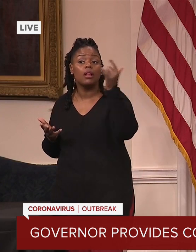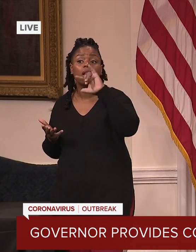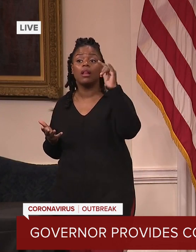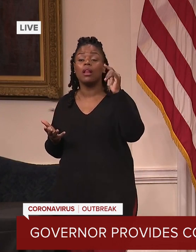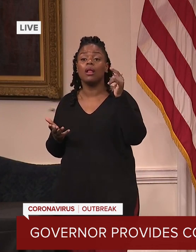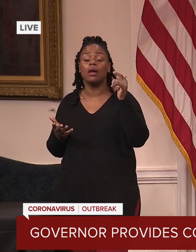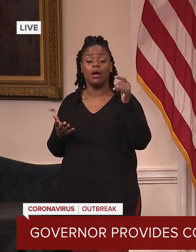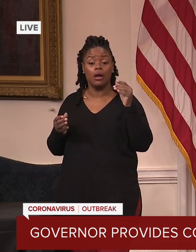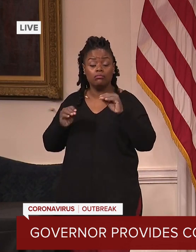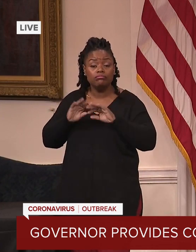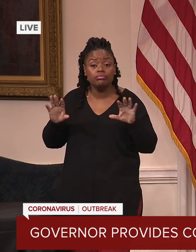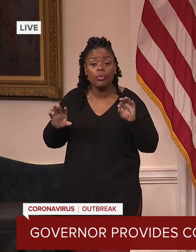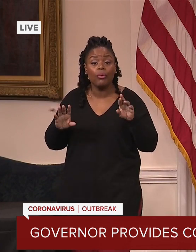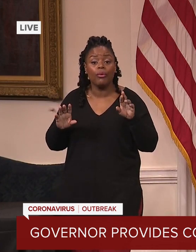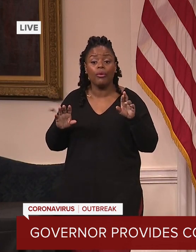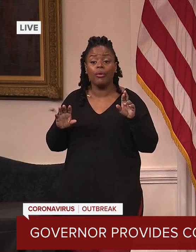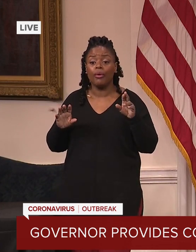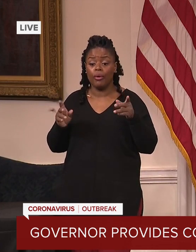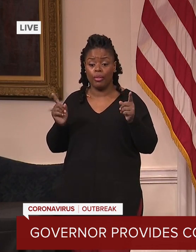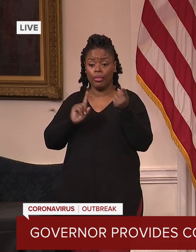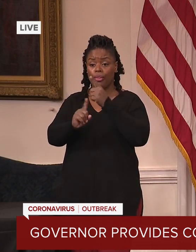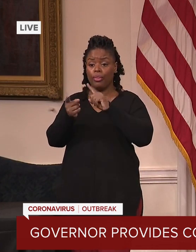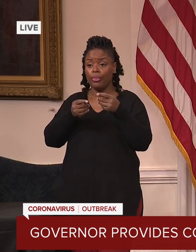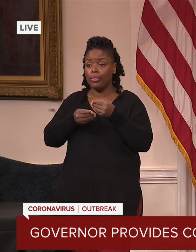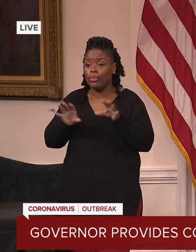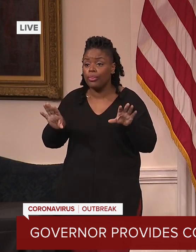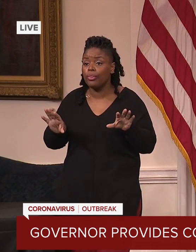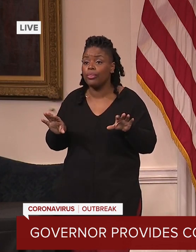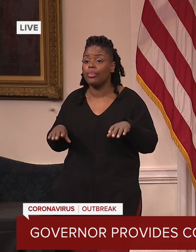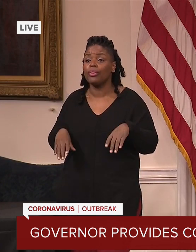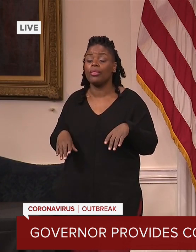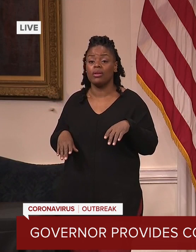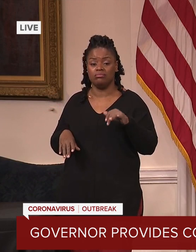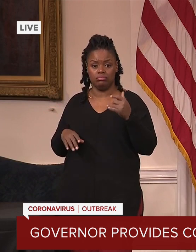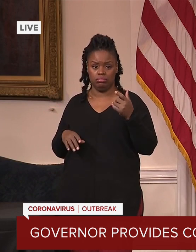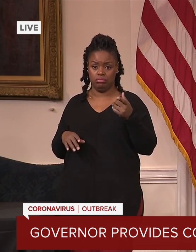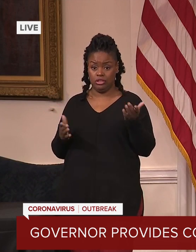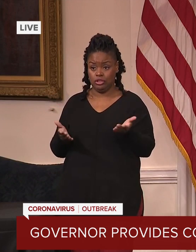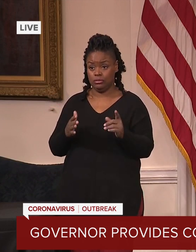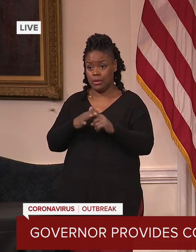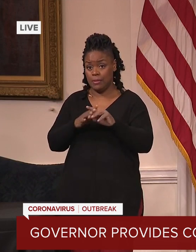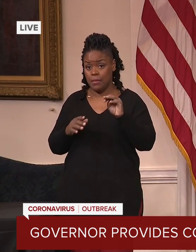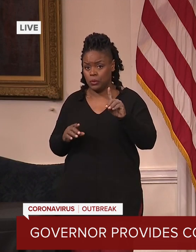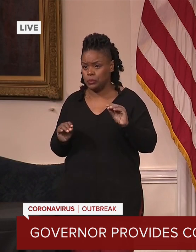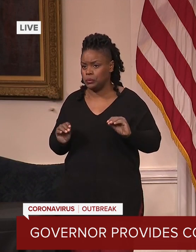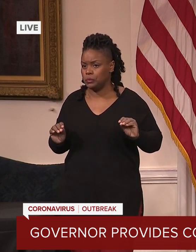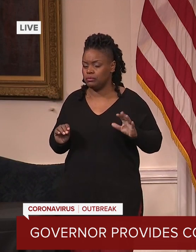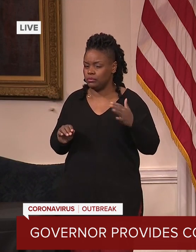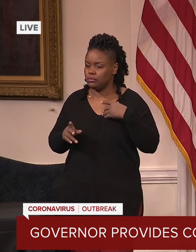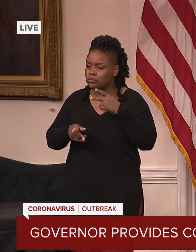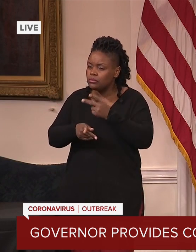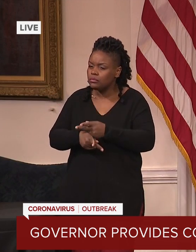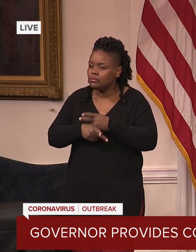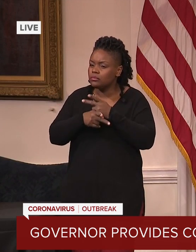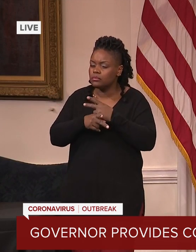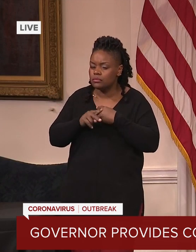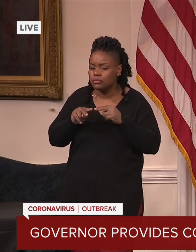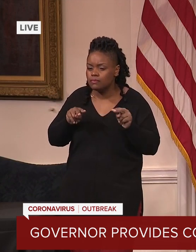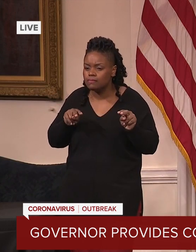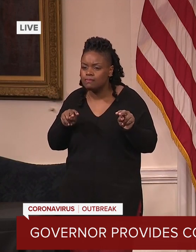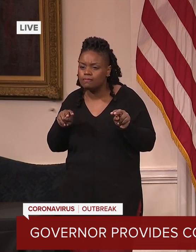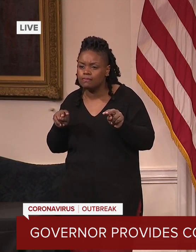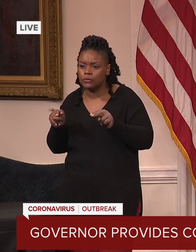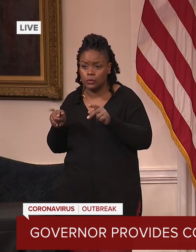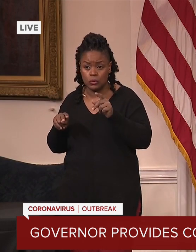that the variant is here in Maryland. But we are staying extremely vigilant. We are working very closely with our CDC